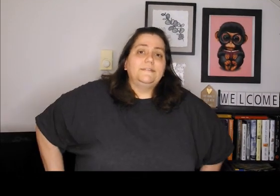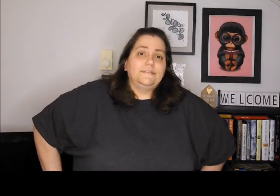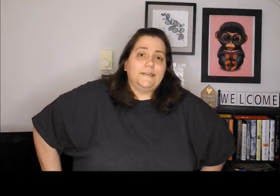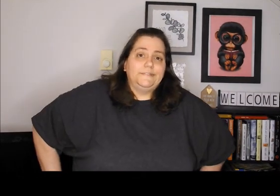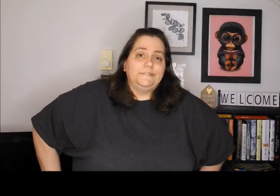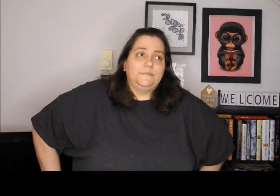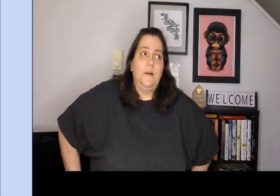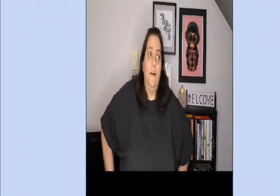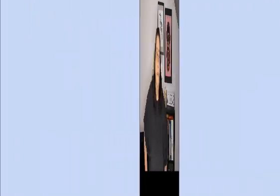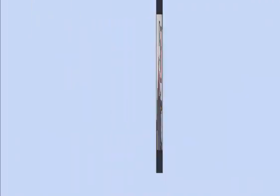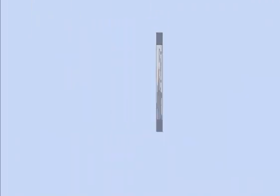decided on,